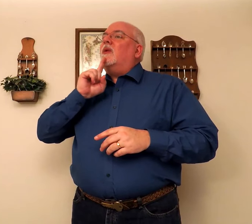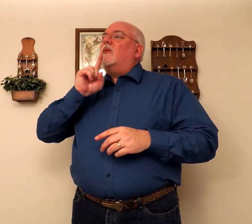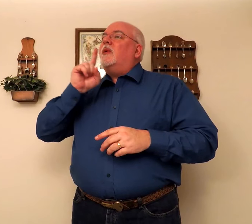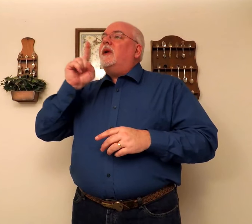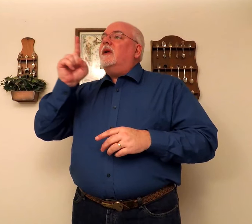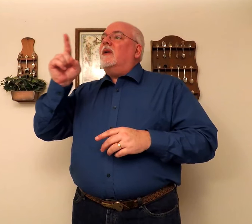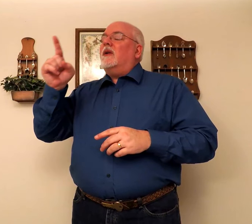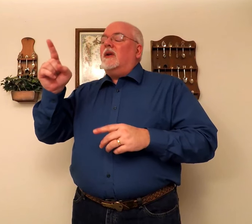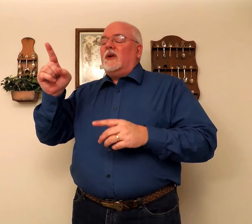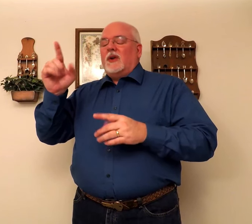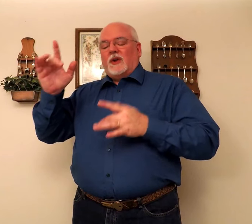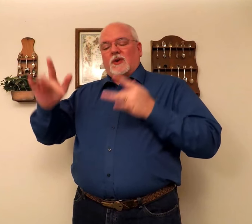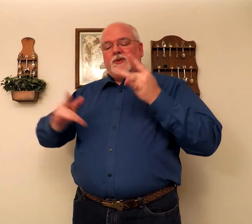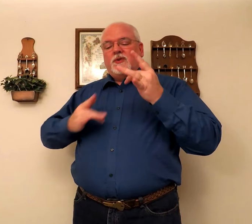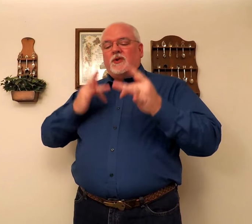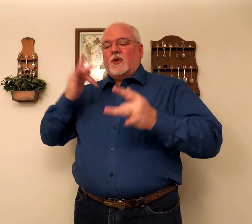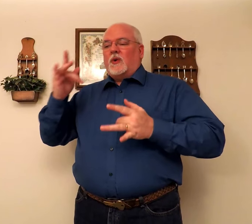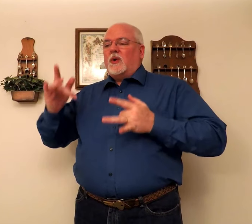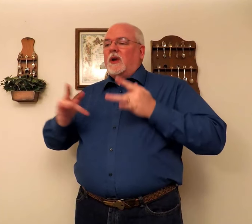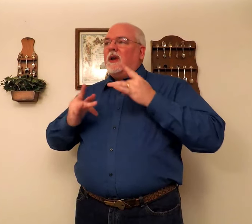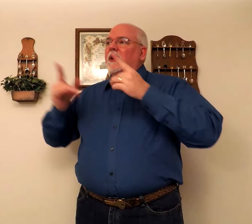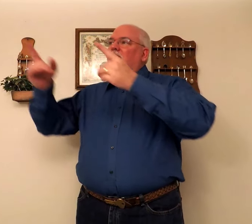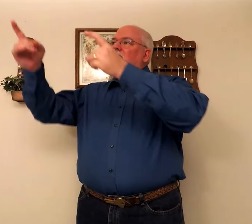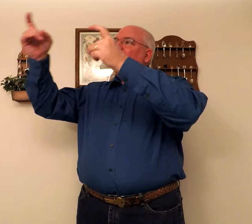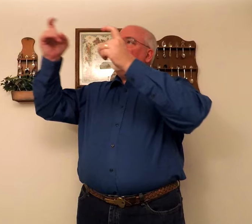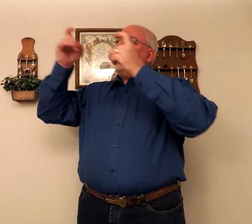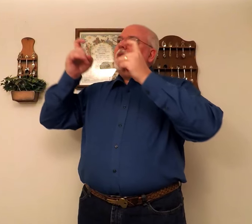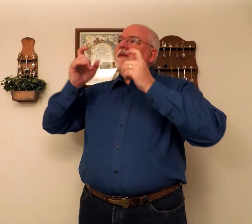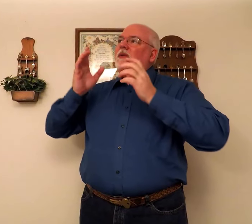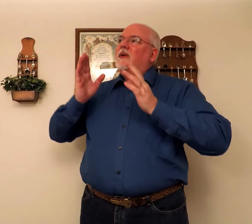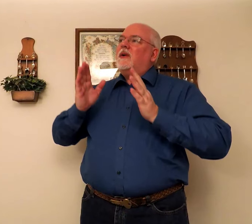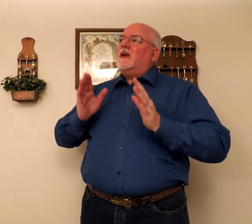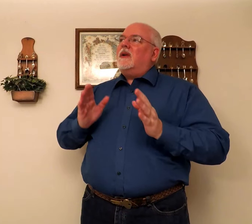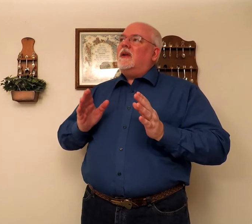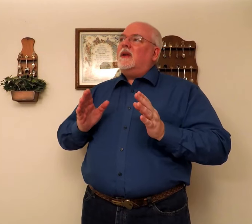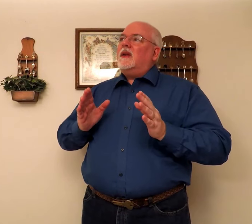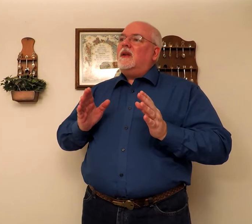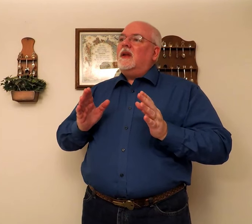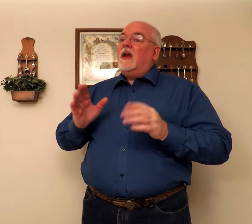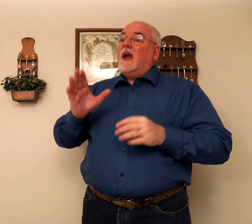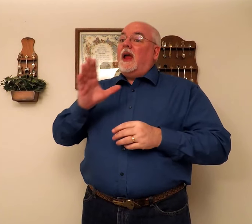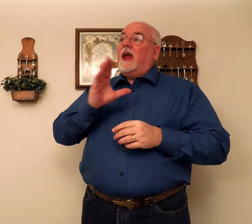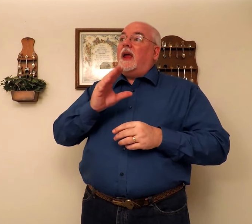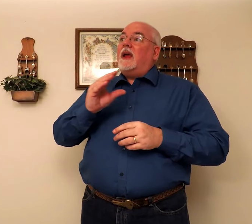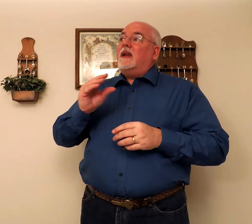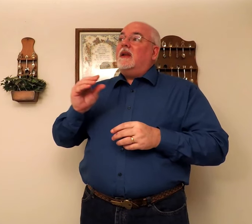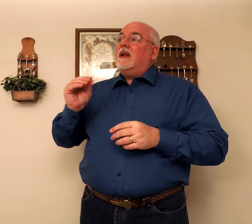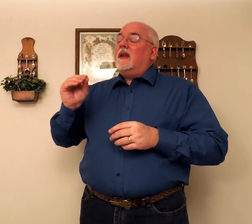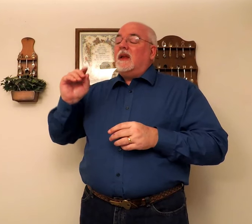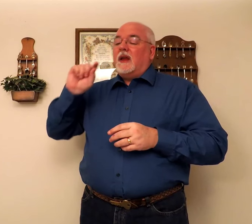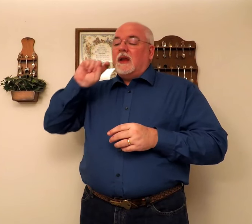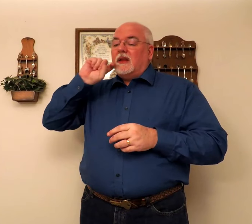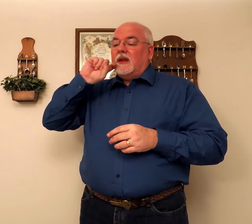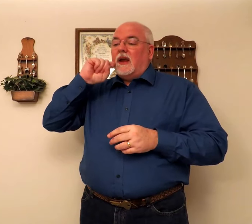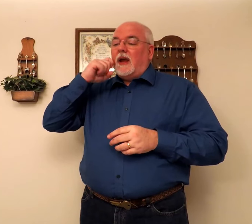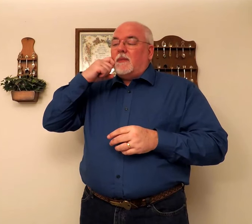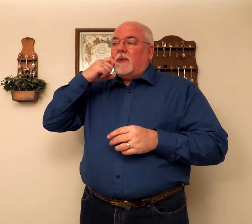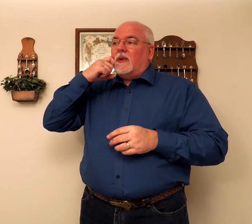the real joy giver, and the apple